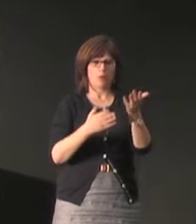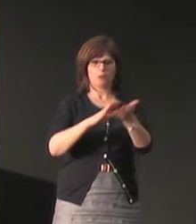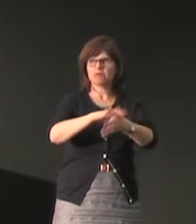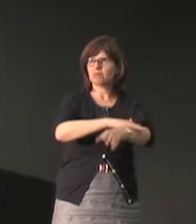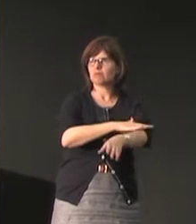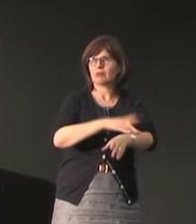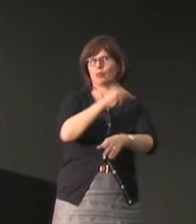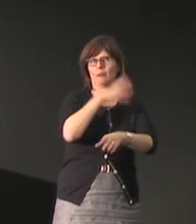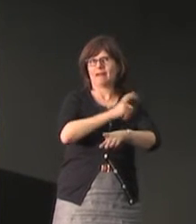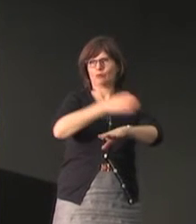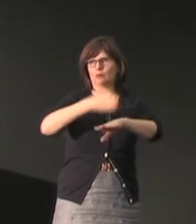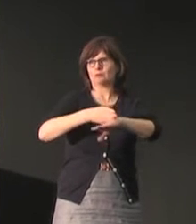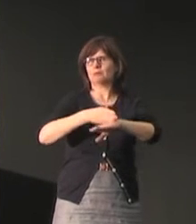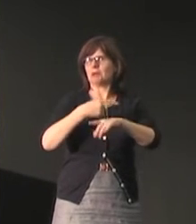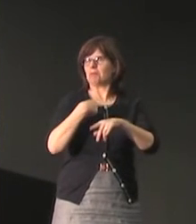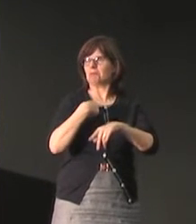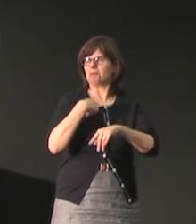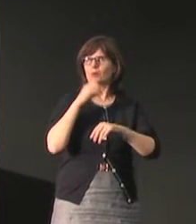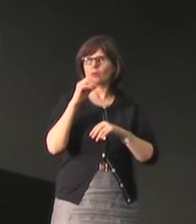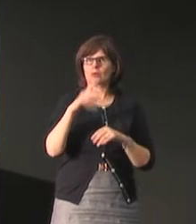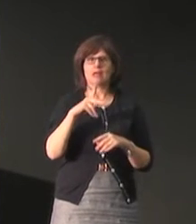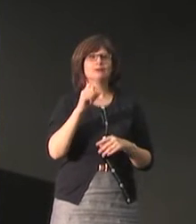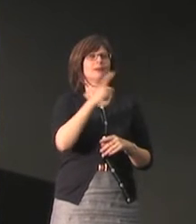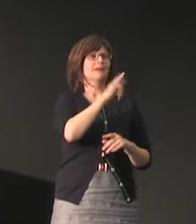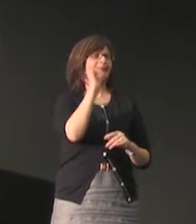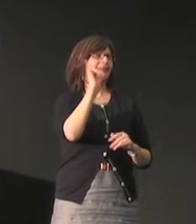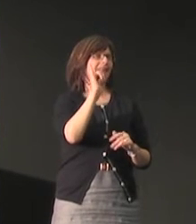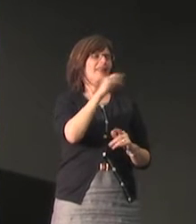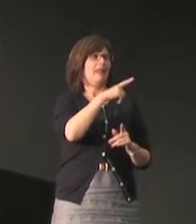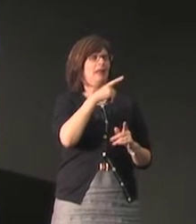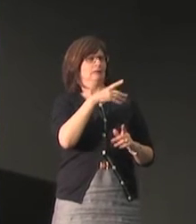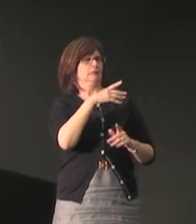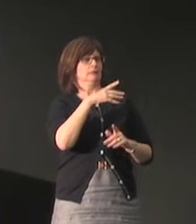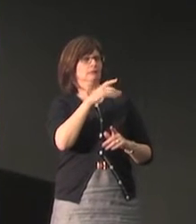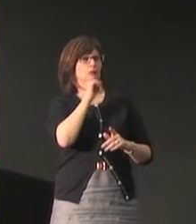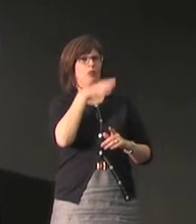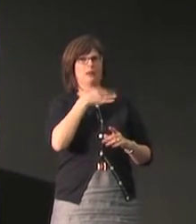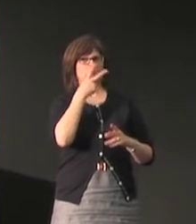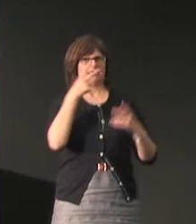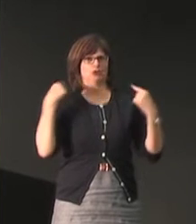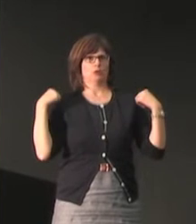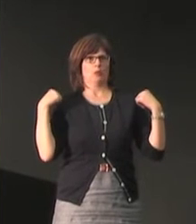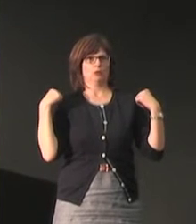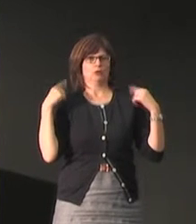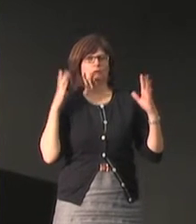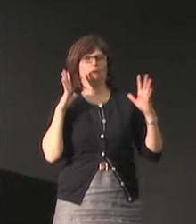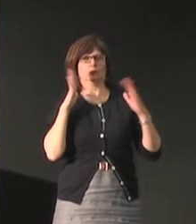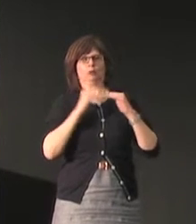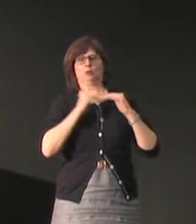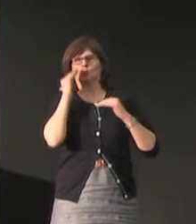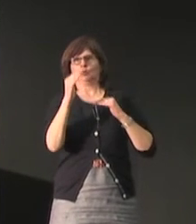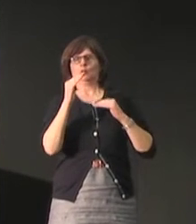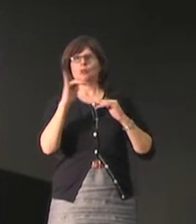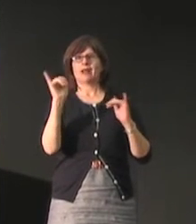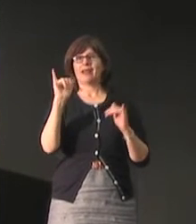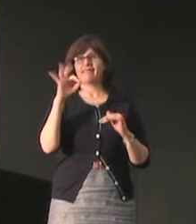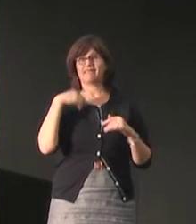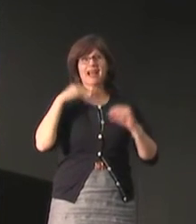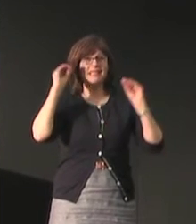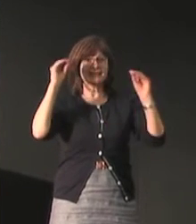I mean, it's okay my forearms and hands are uncovered but for those women they must wear long sleeves and certainly, you would never